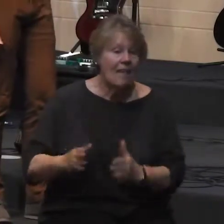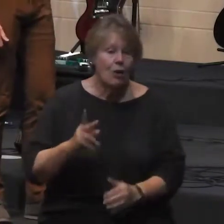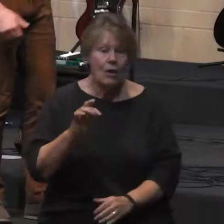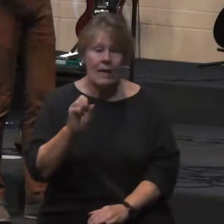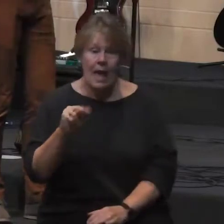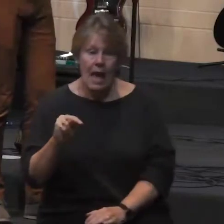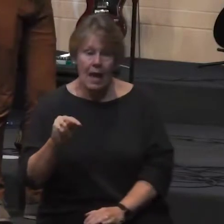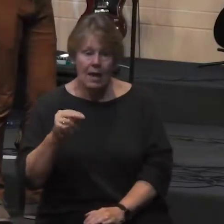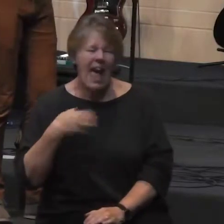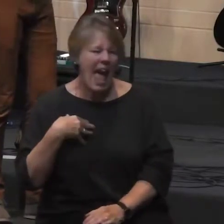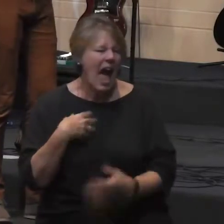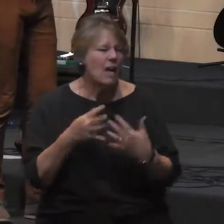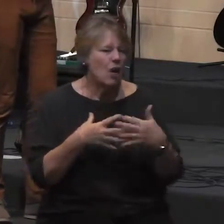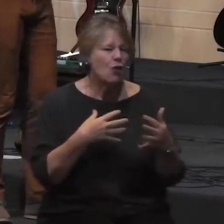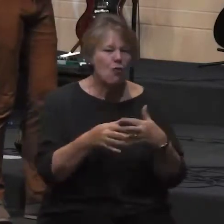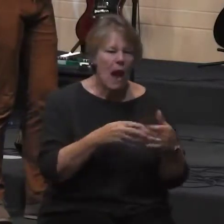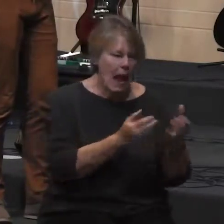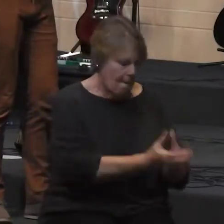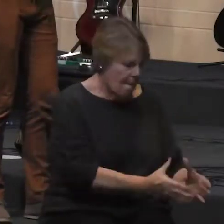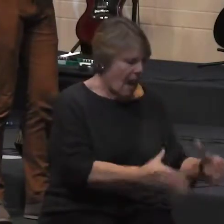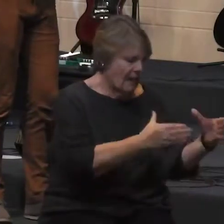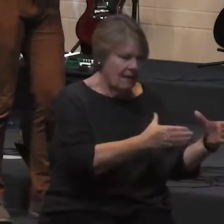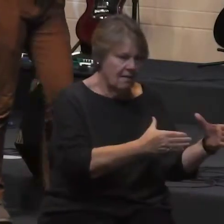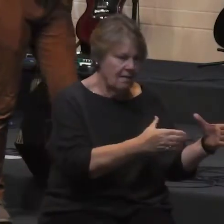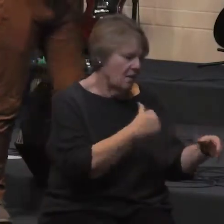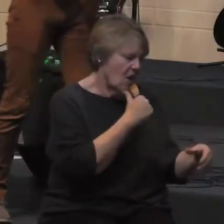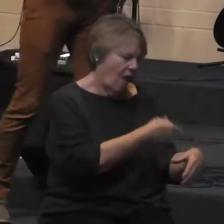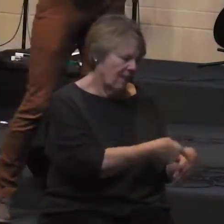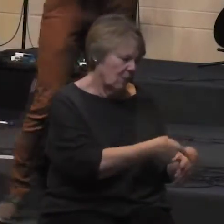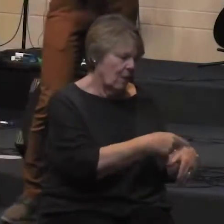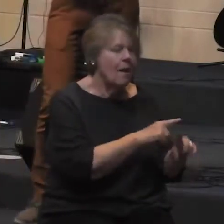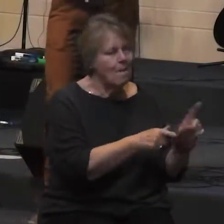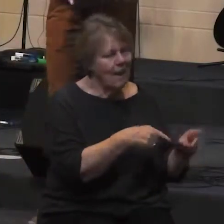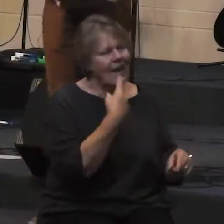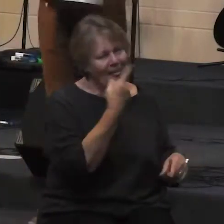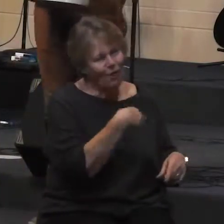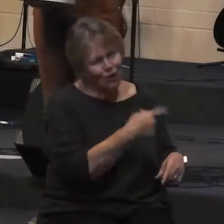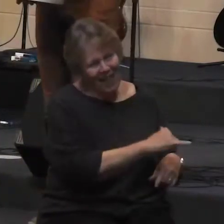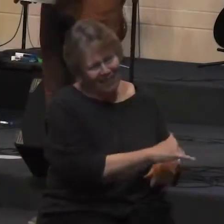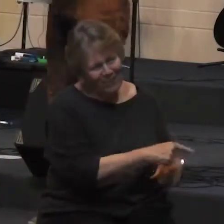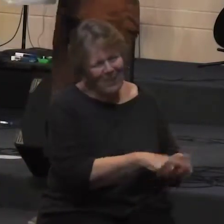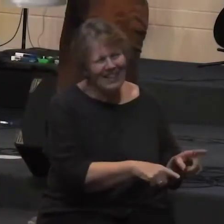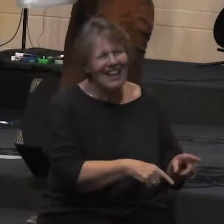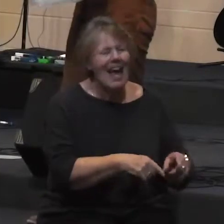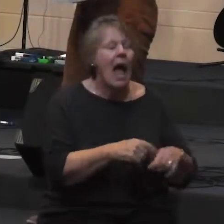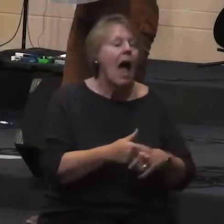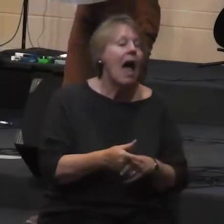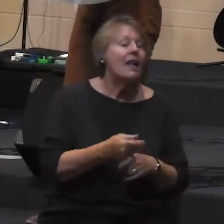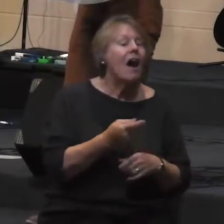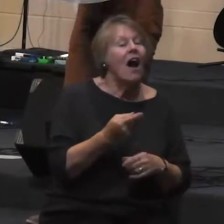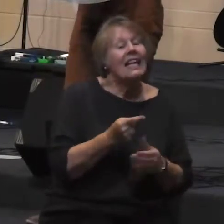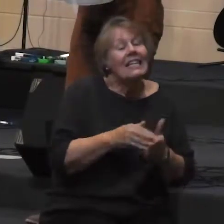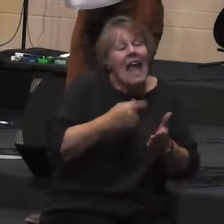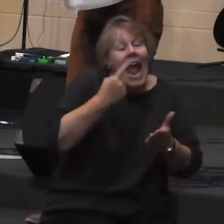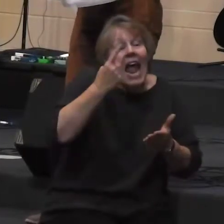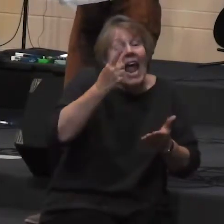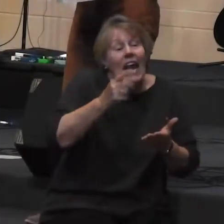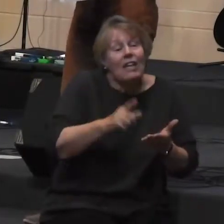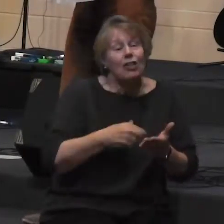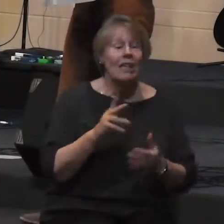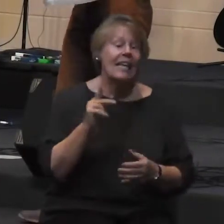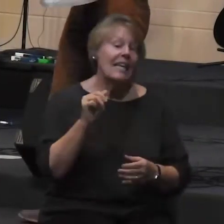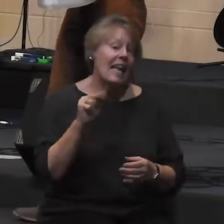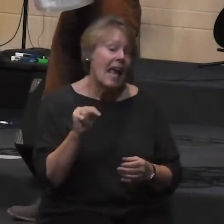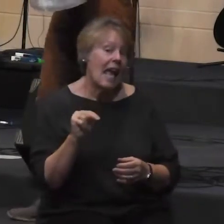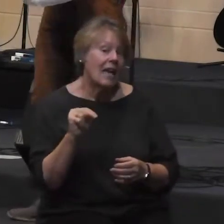bucket but a gray bucket that looked very similar to this one and a few different times on the trip Ken would reach into the gray